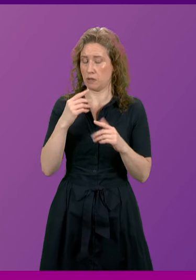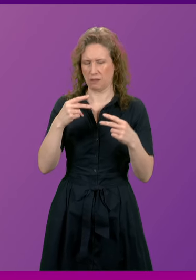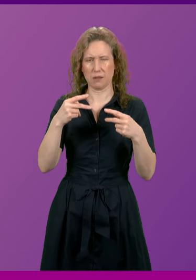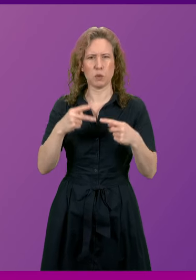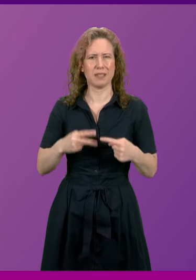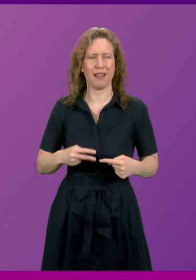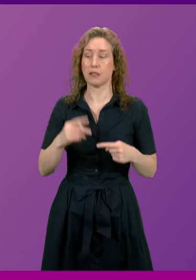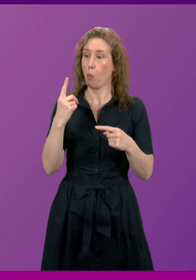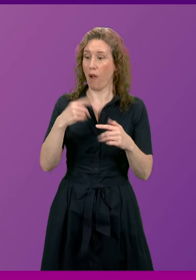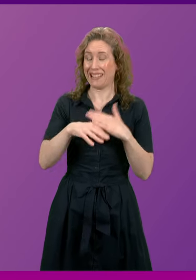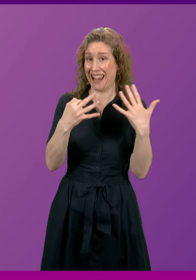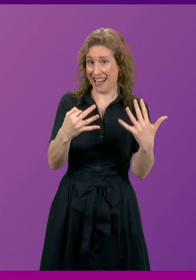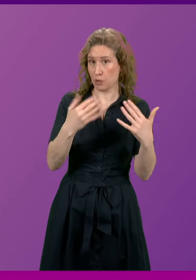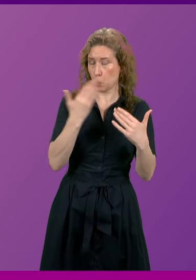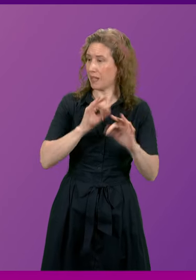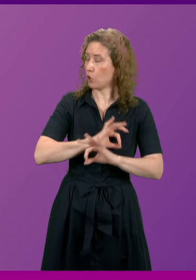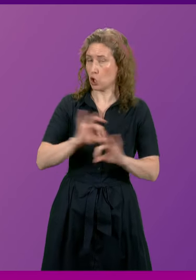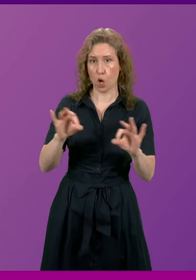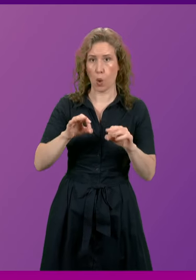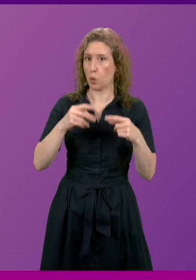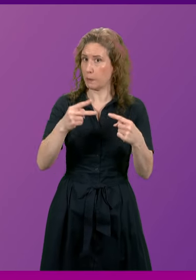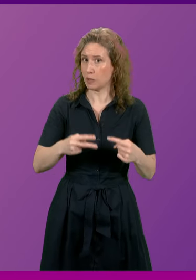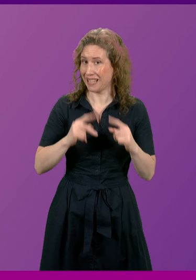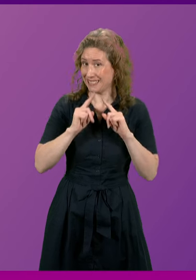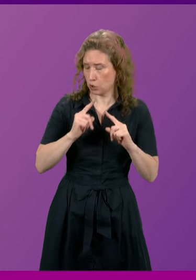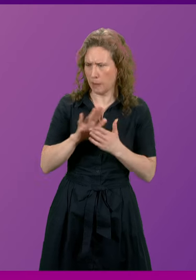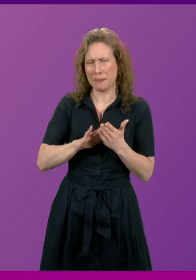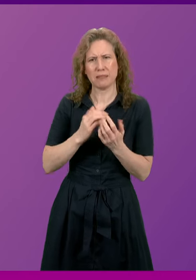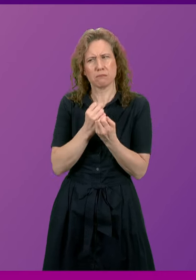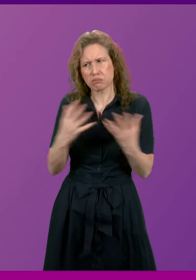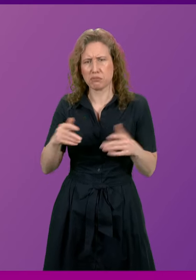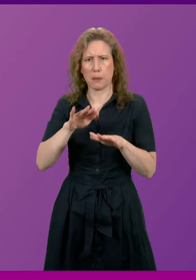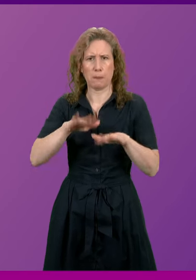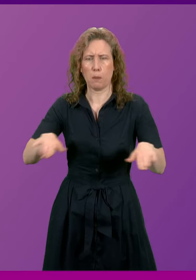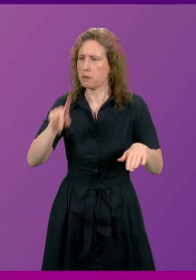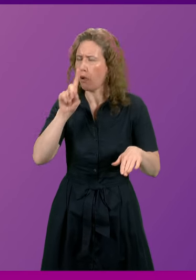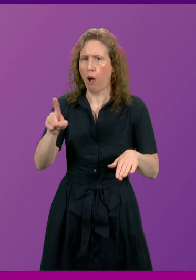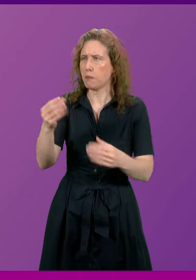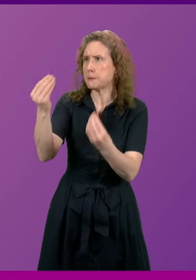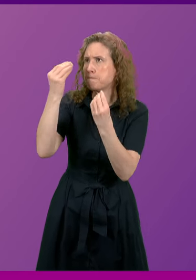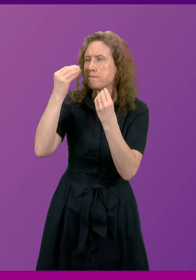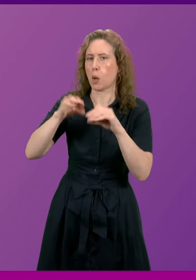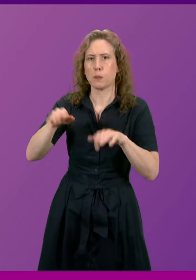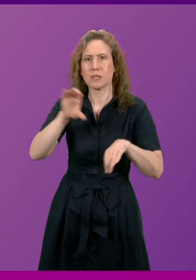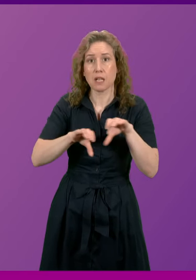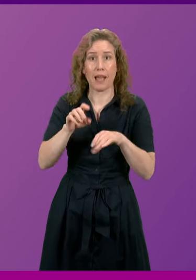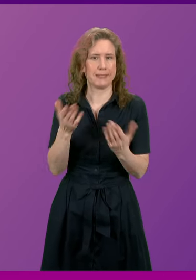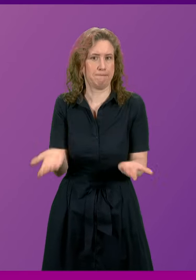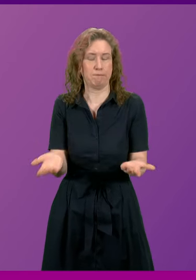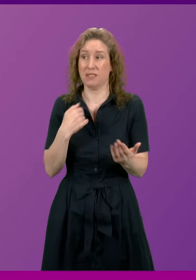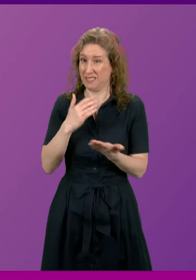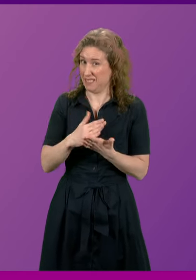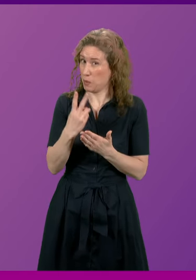are without a dedicated computer science teacher denying 32,000 pupils access to that resource. It found a 25% drop